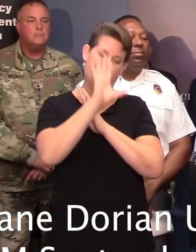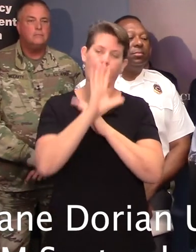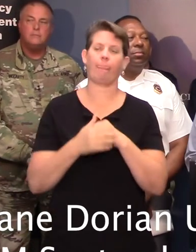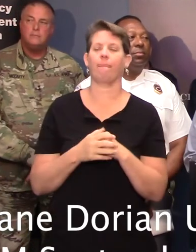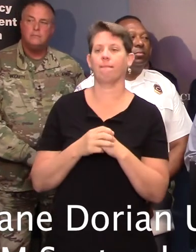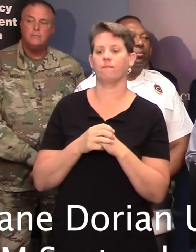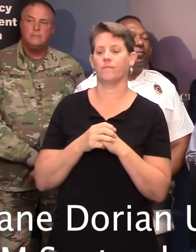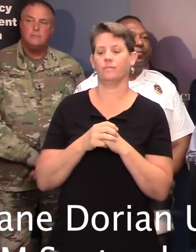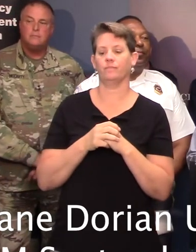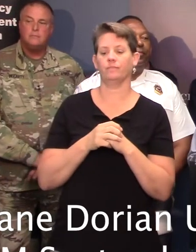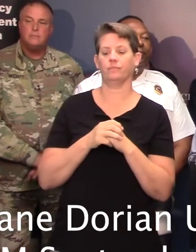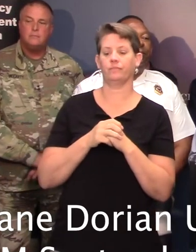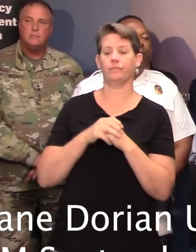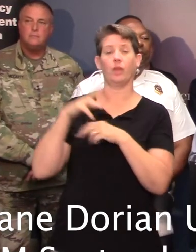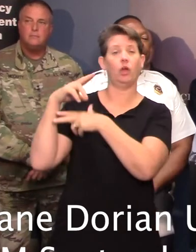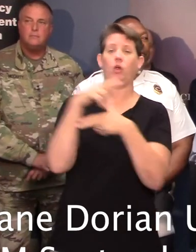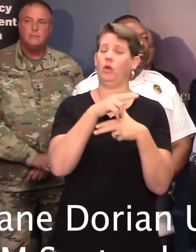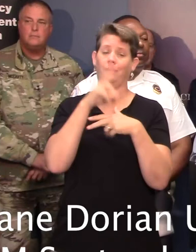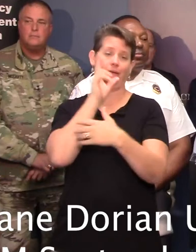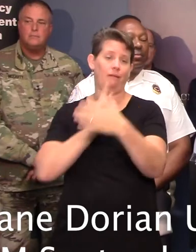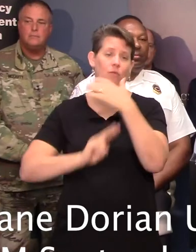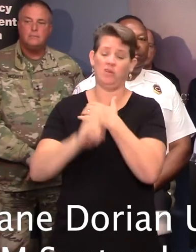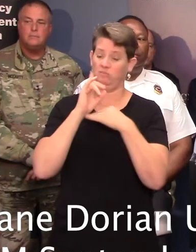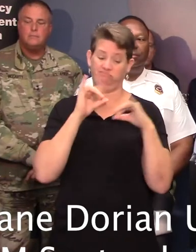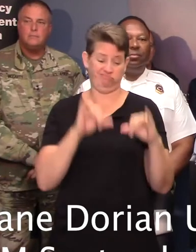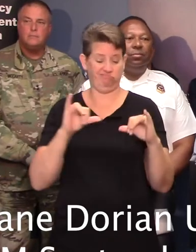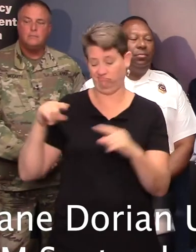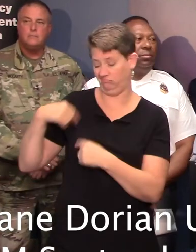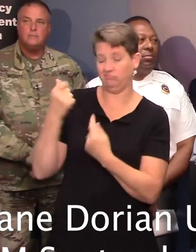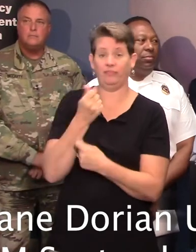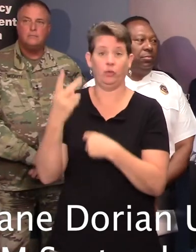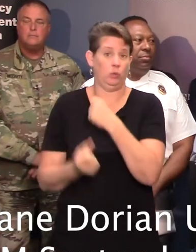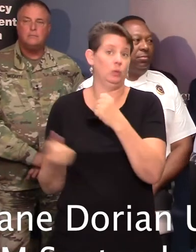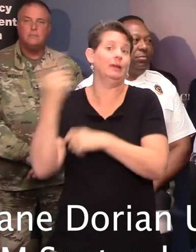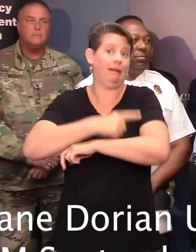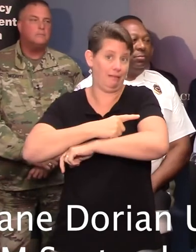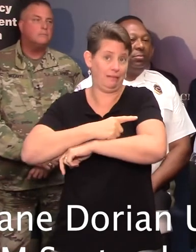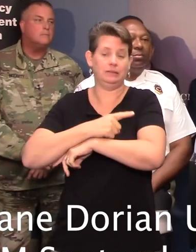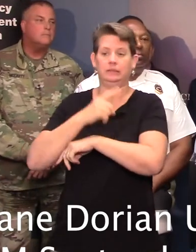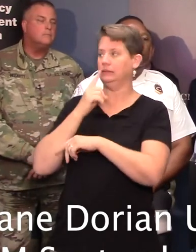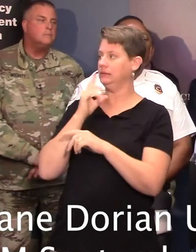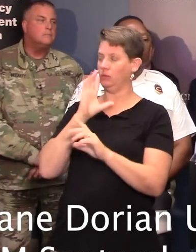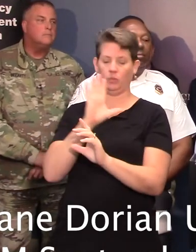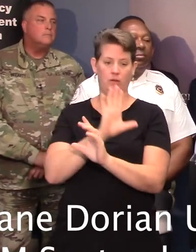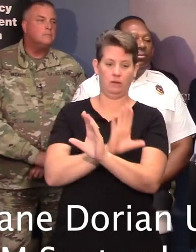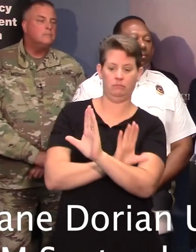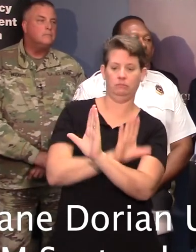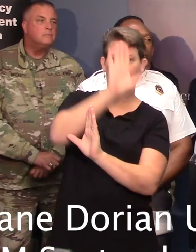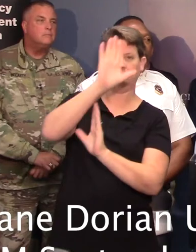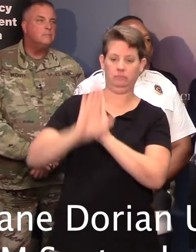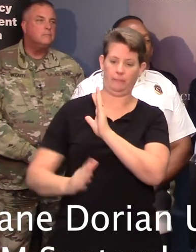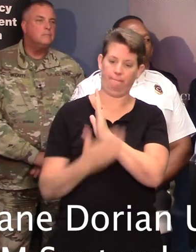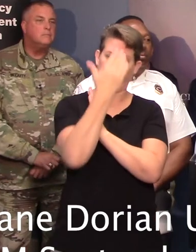The Hurricane Center forecast has actually been very consistent for the past couple of days, showing the center of Dorian passing just off the South Carolina coast